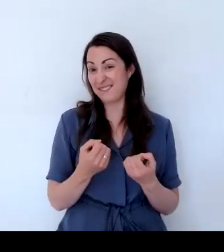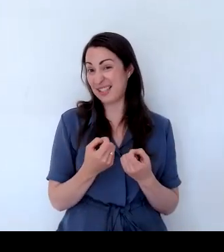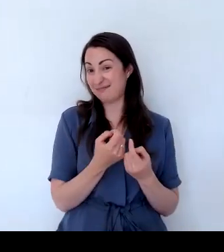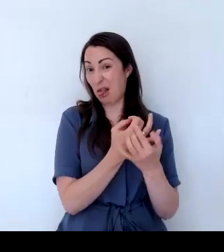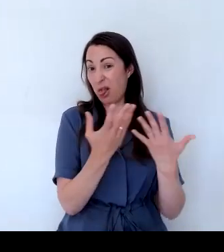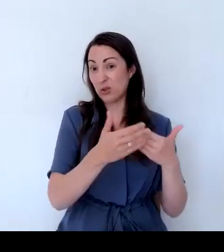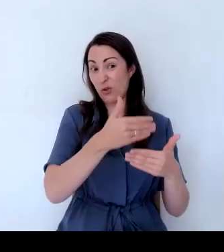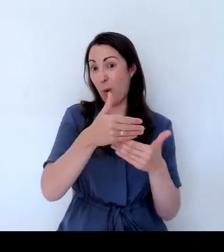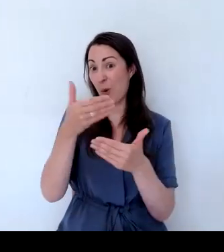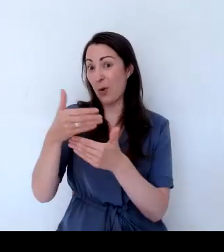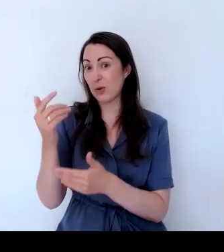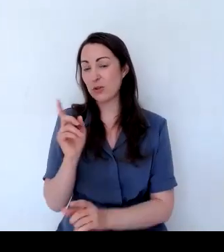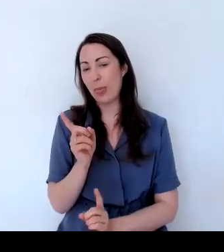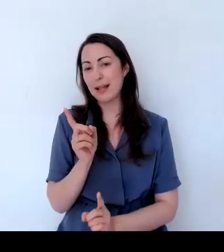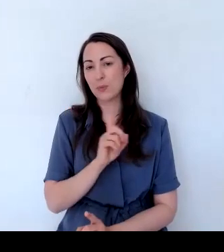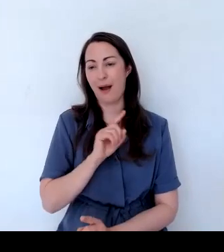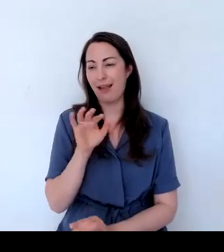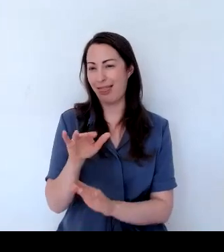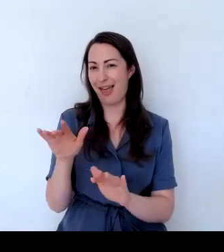So that's why we've used those two there.